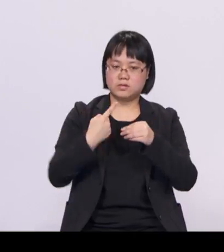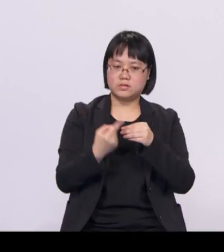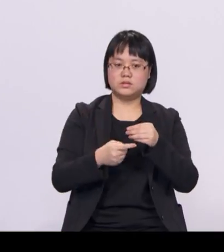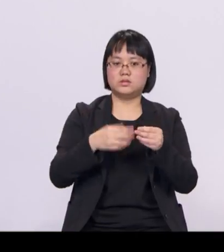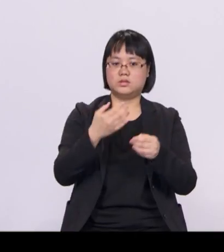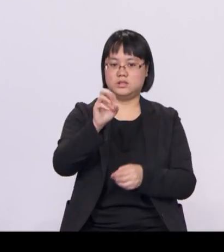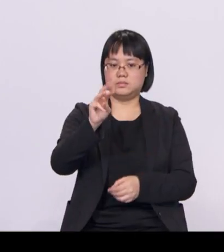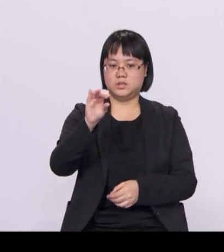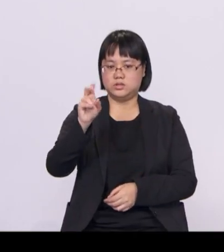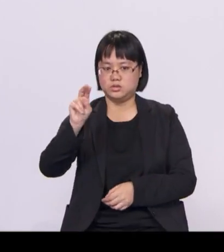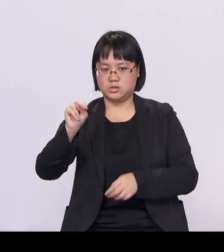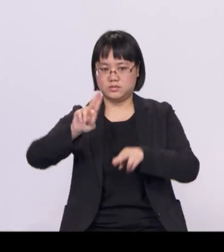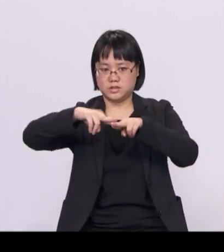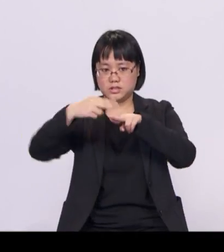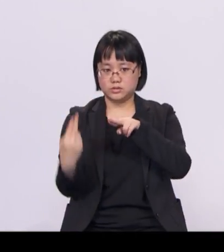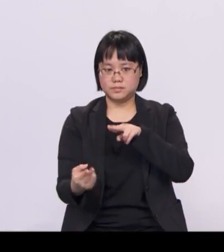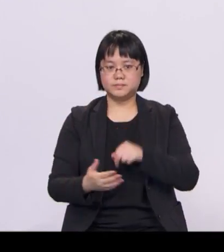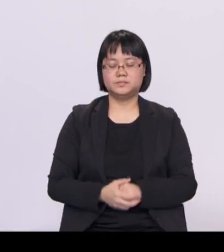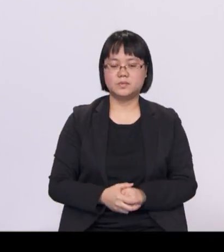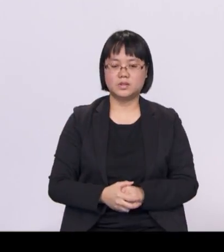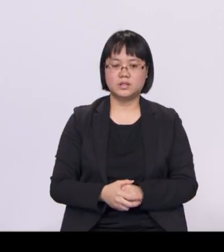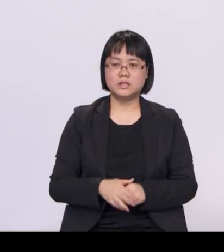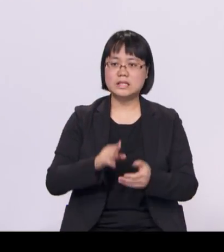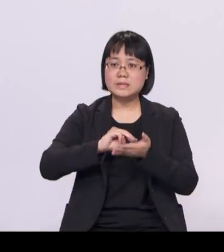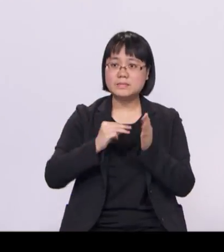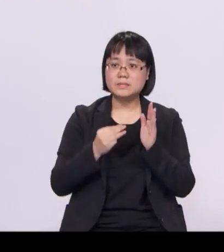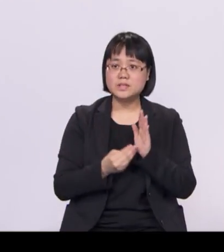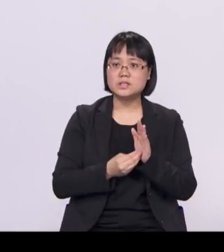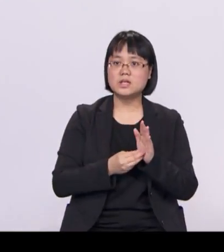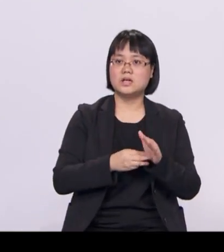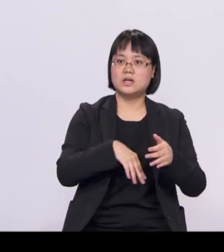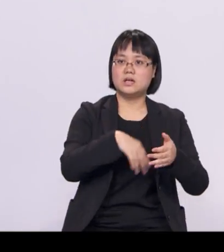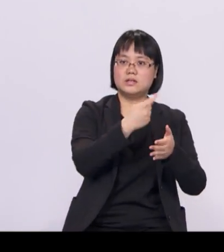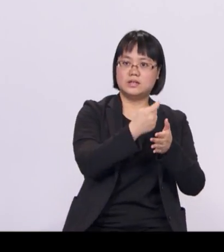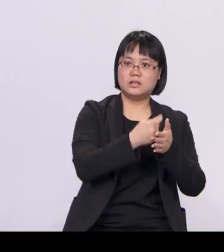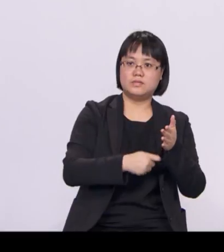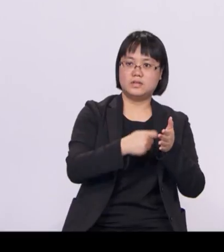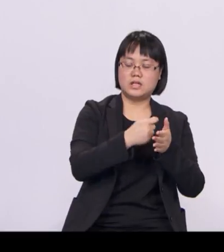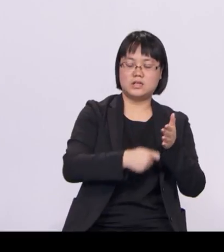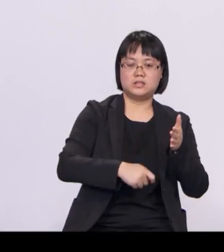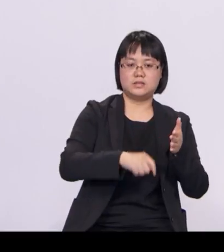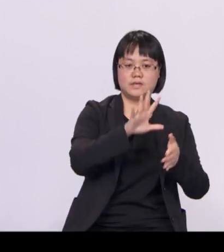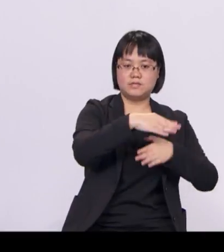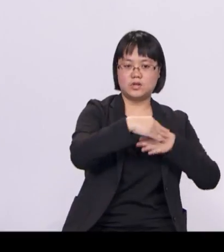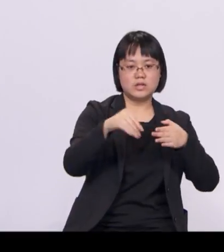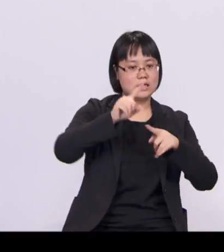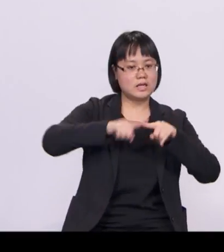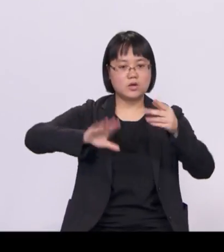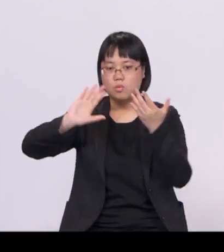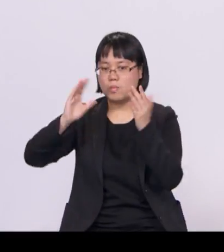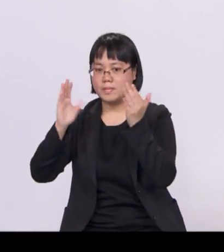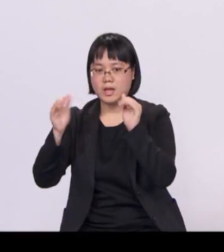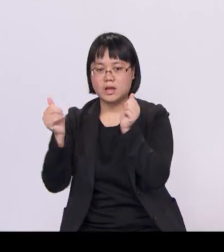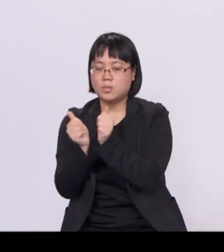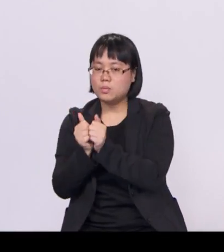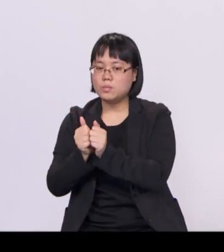This means our initial carbon tax rate of $5 cannot be directly compared with that in other countries.